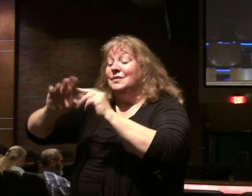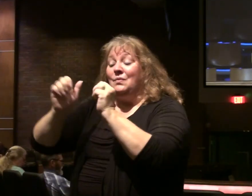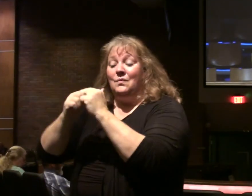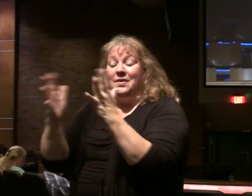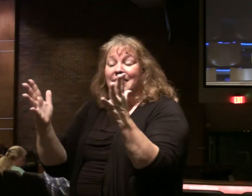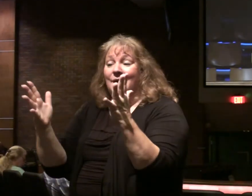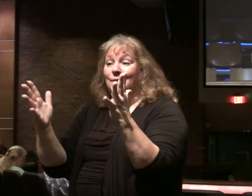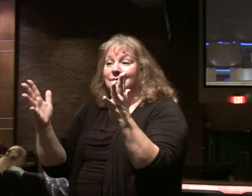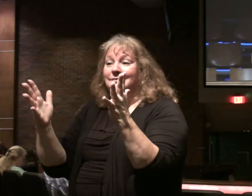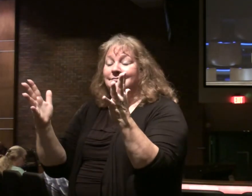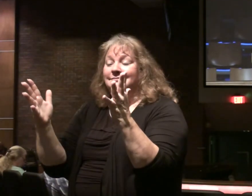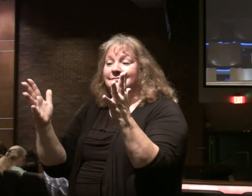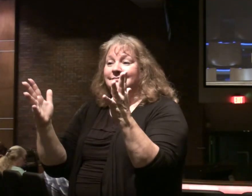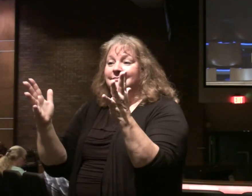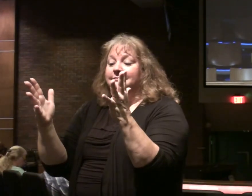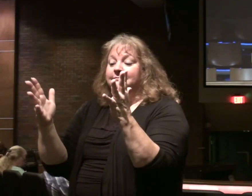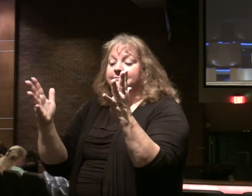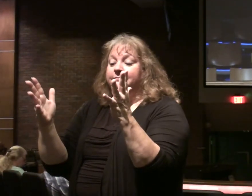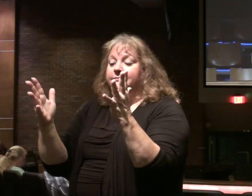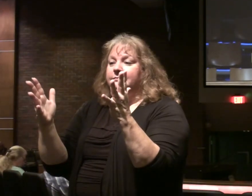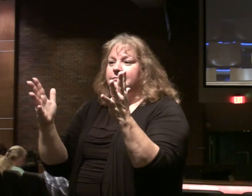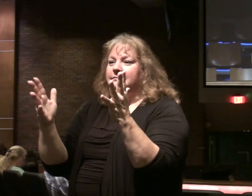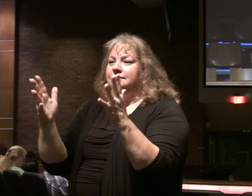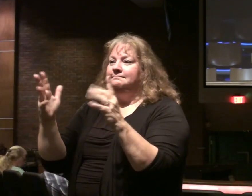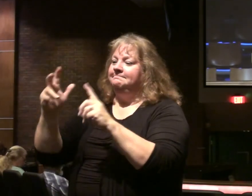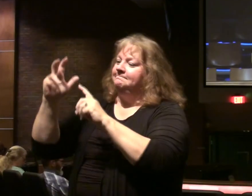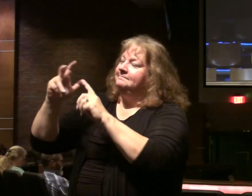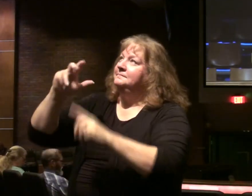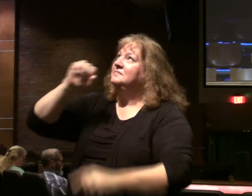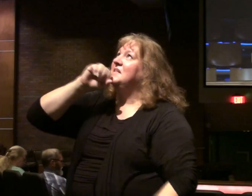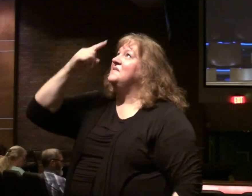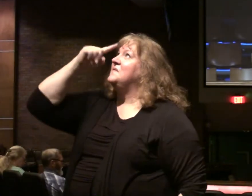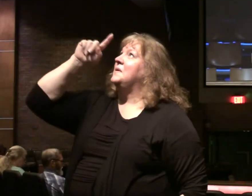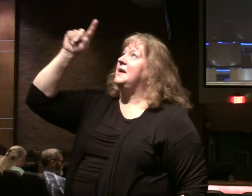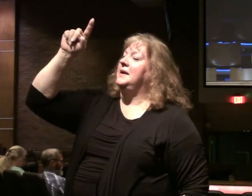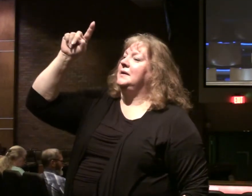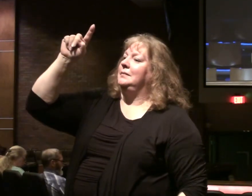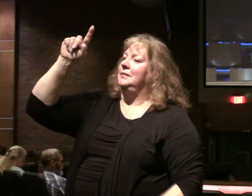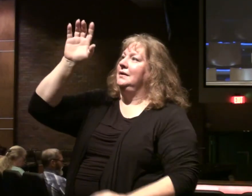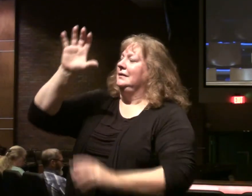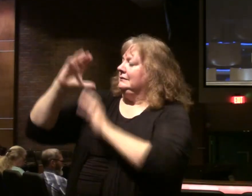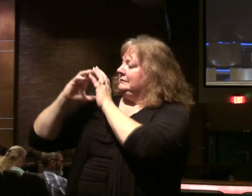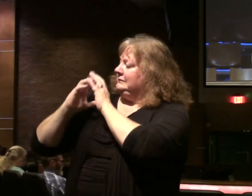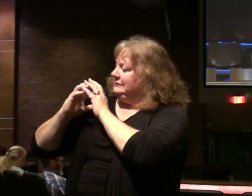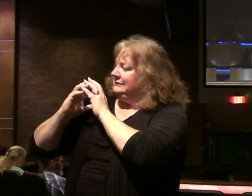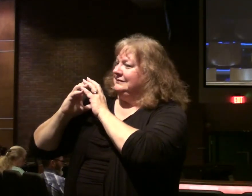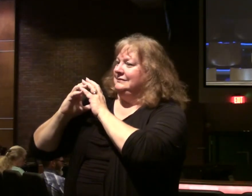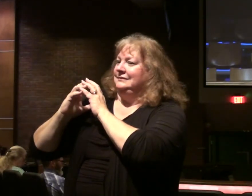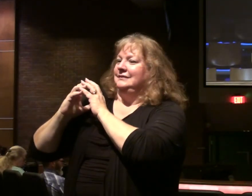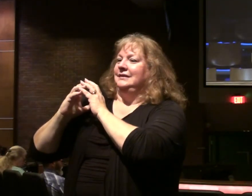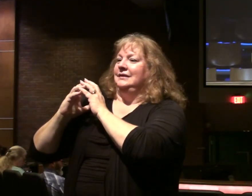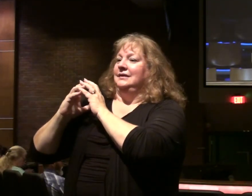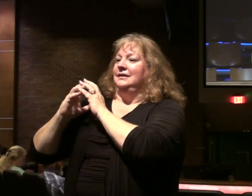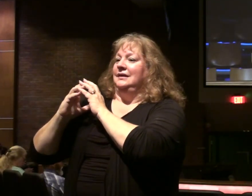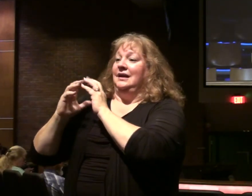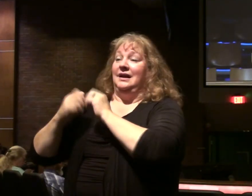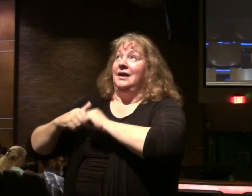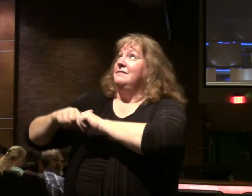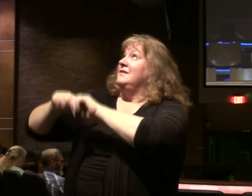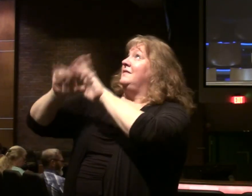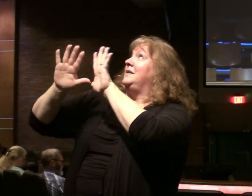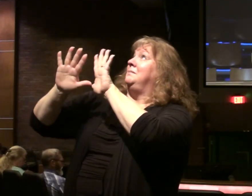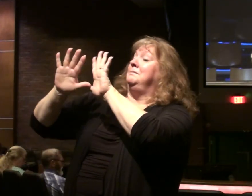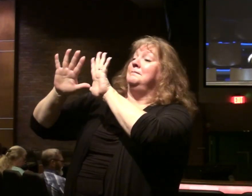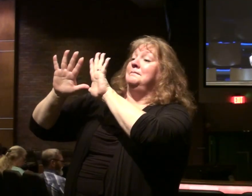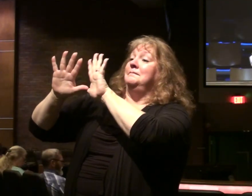without, in the context, a supreme love for the Lord, carrying the cross to follow Him, has given up all to follow